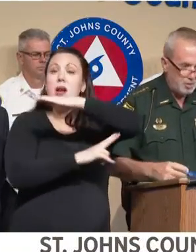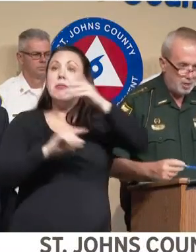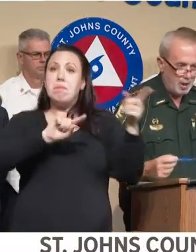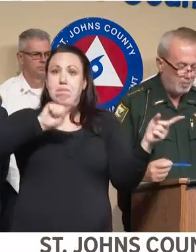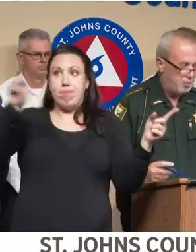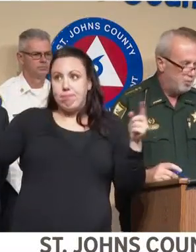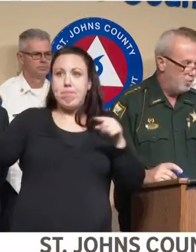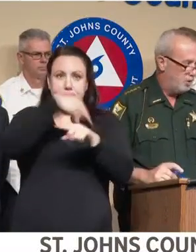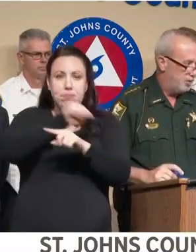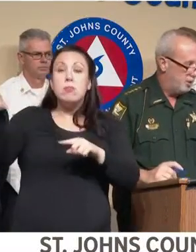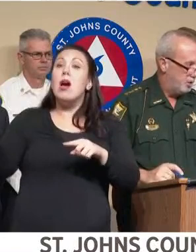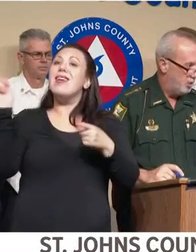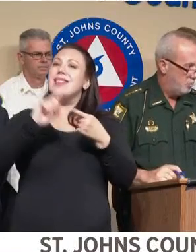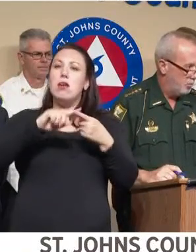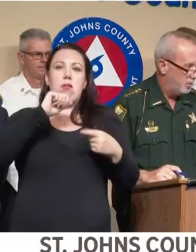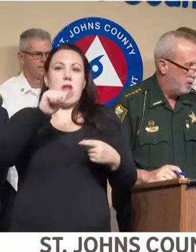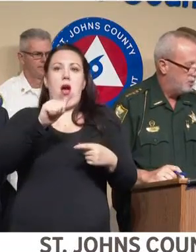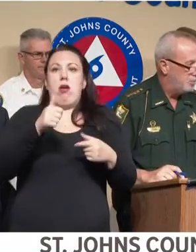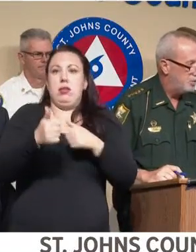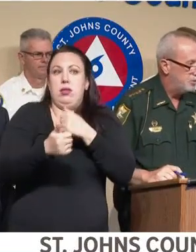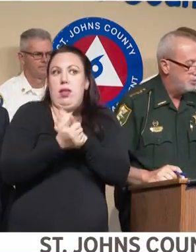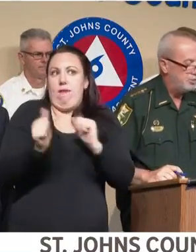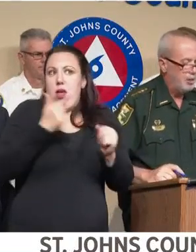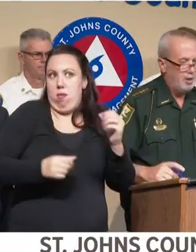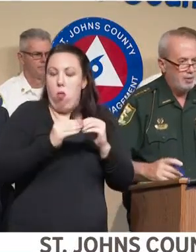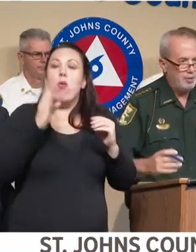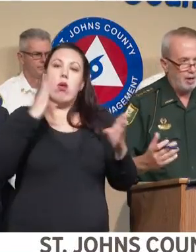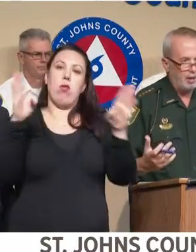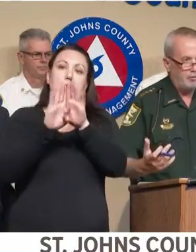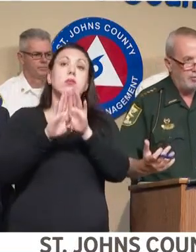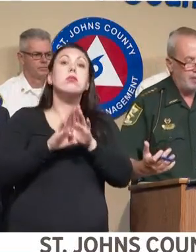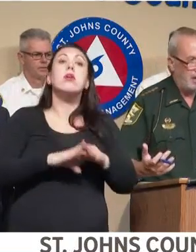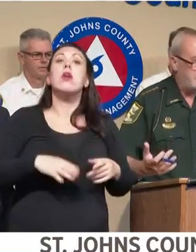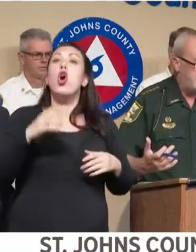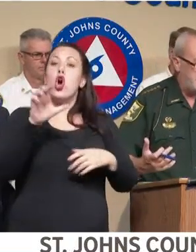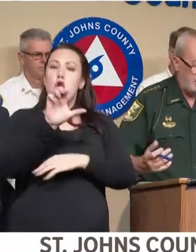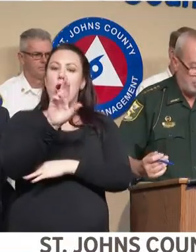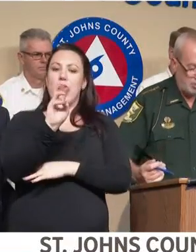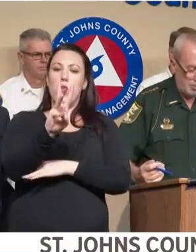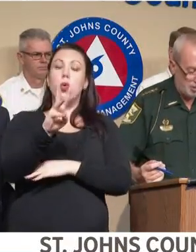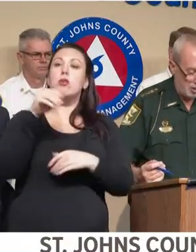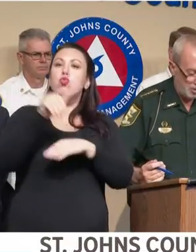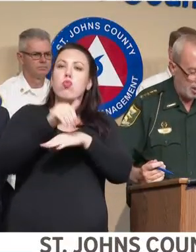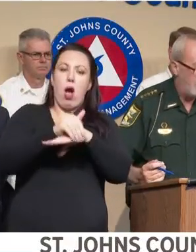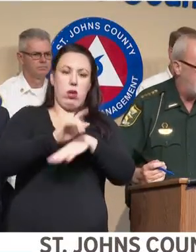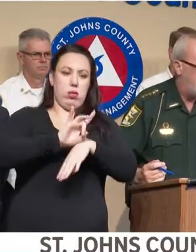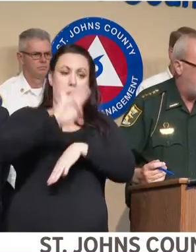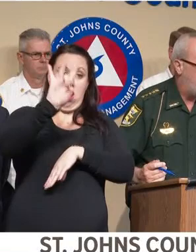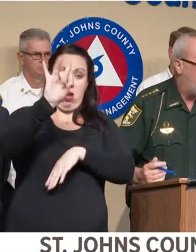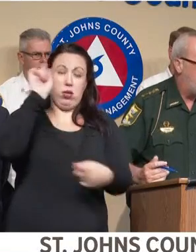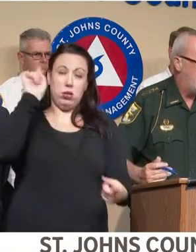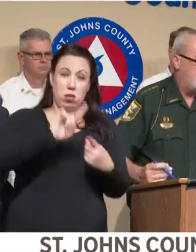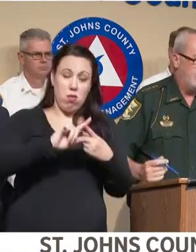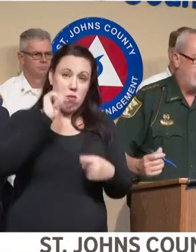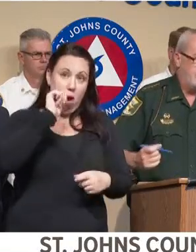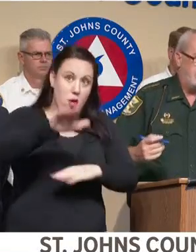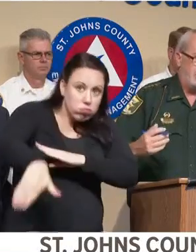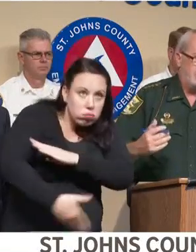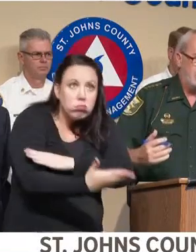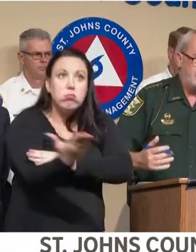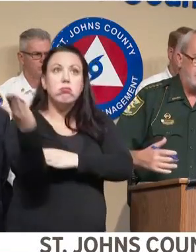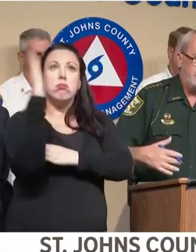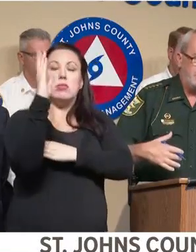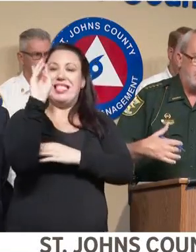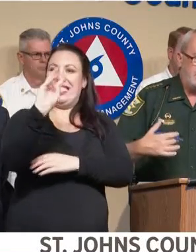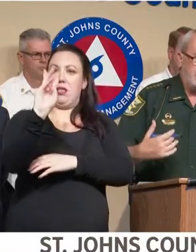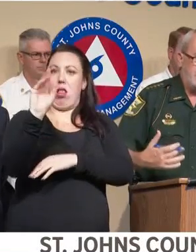Curfew has been signed by Mr. Wanchek and our Board of County Commissioners. Tonight, from 8 p.m. until 6 a.m., there'll